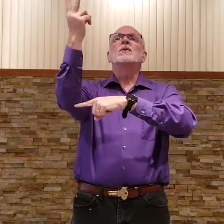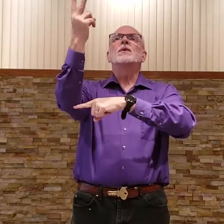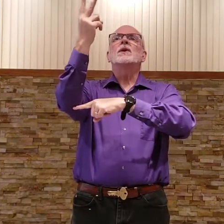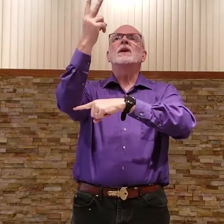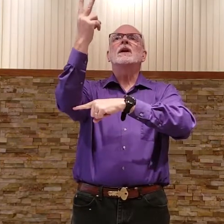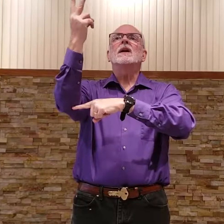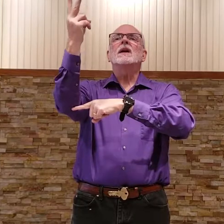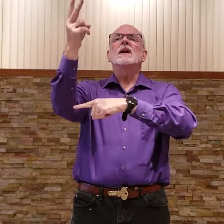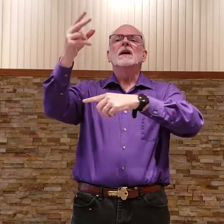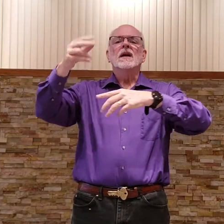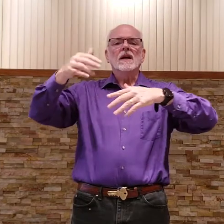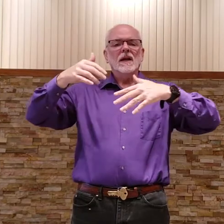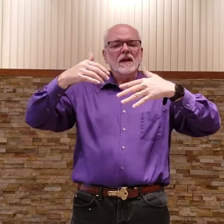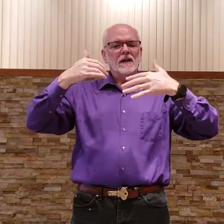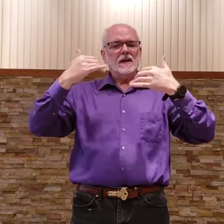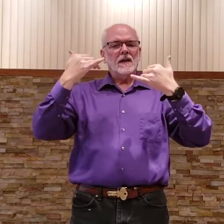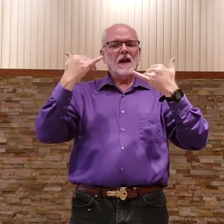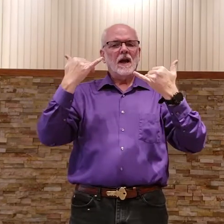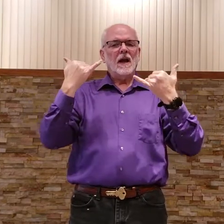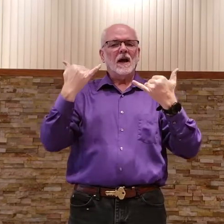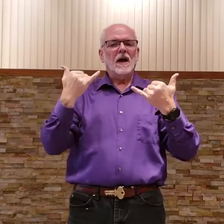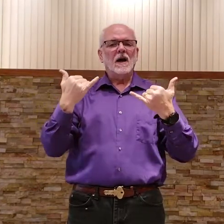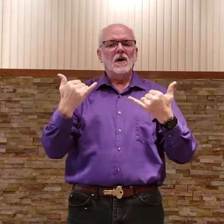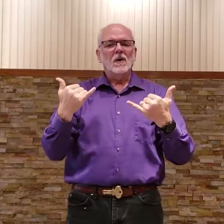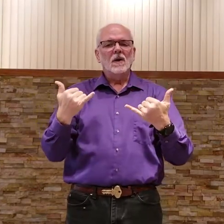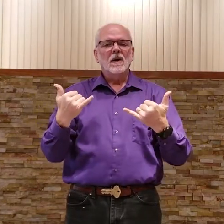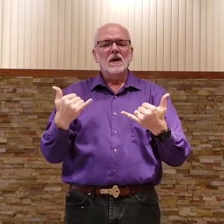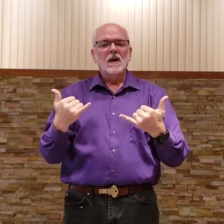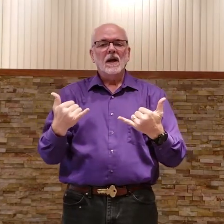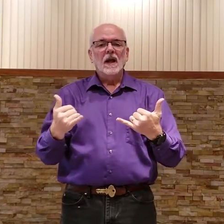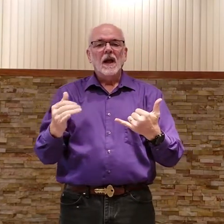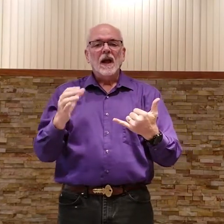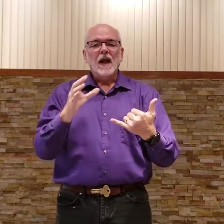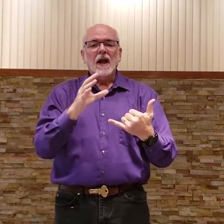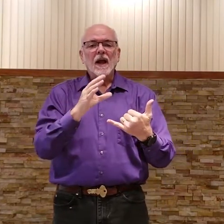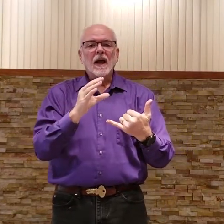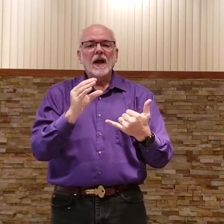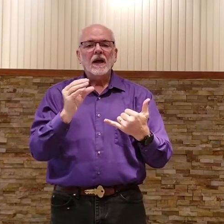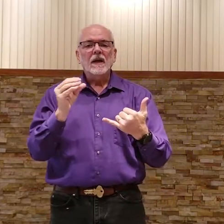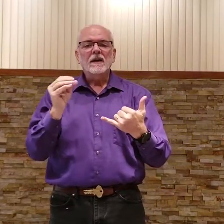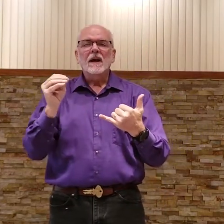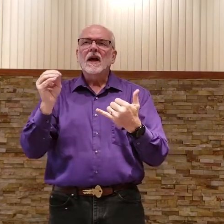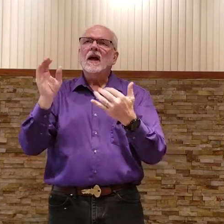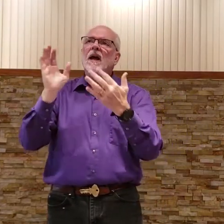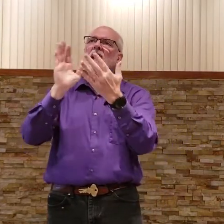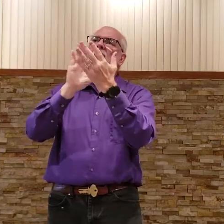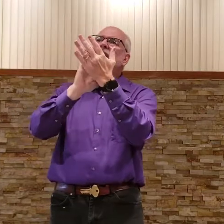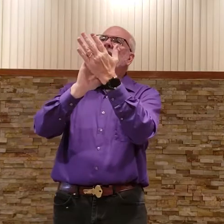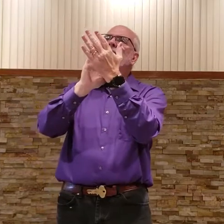now and hail